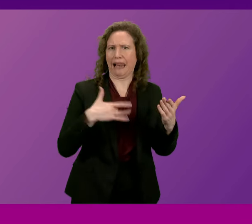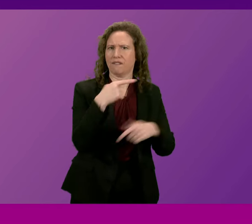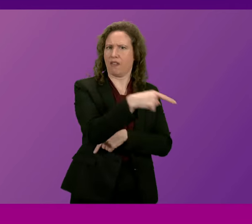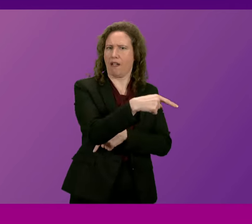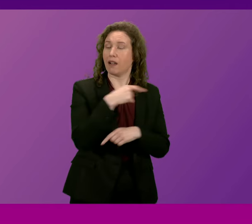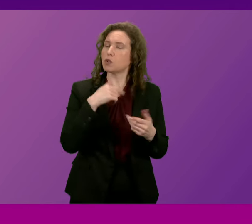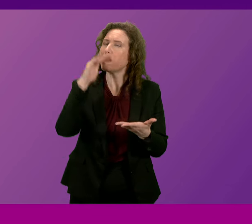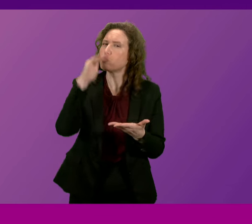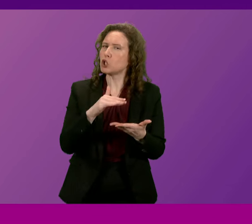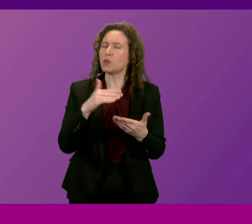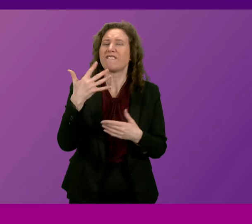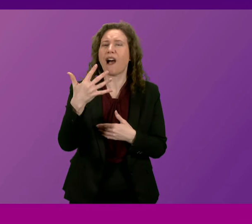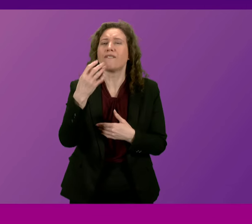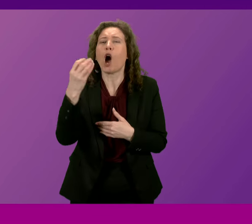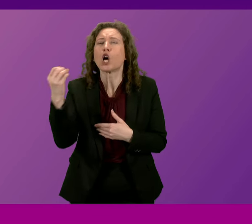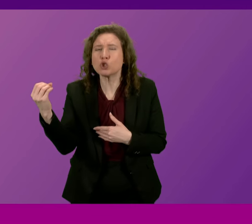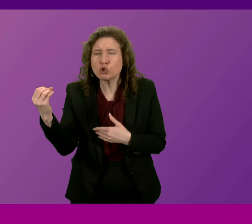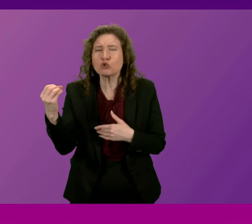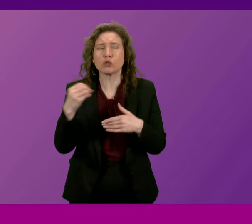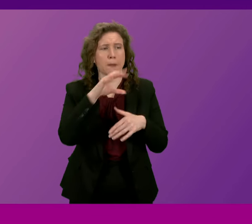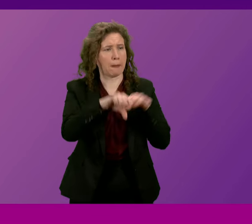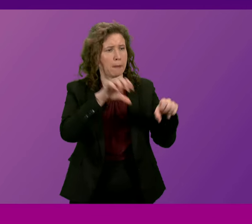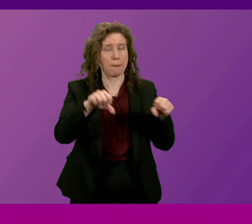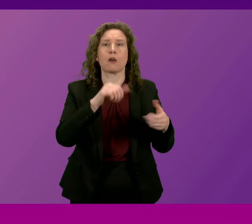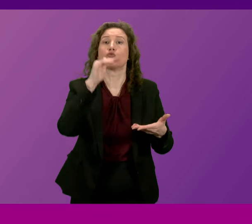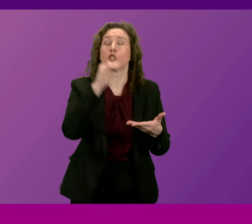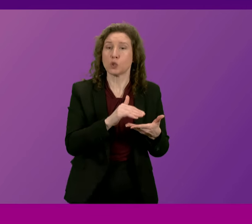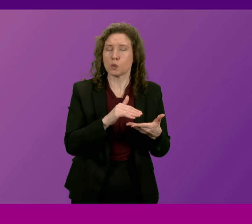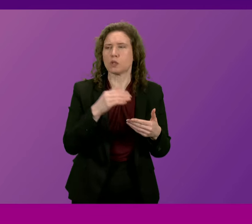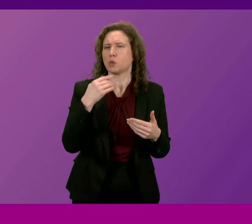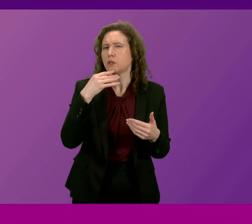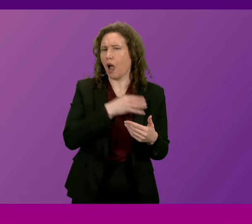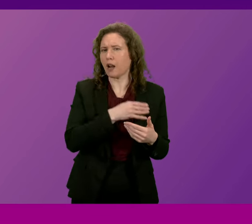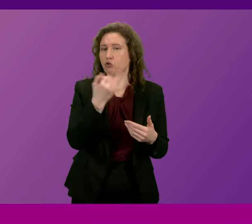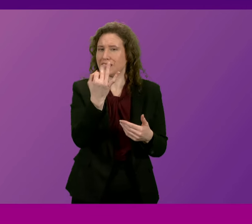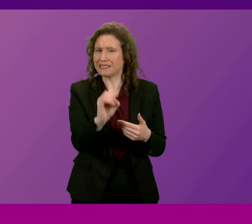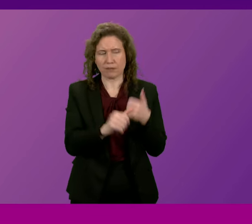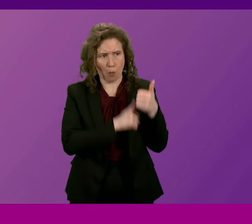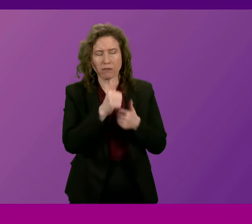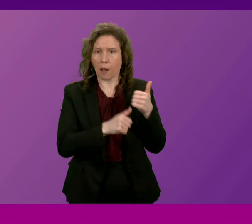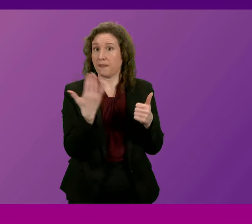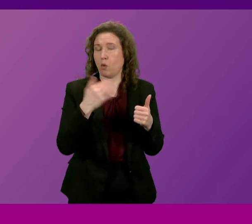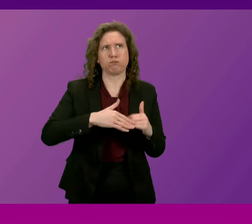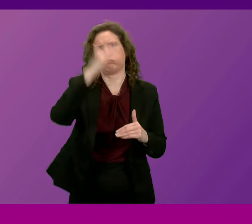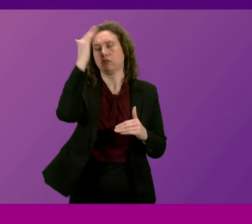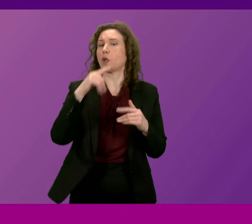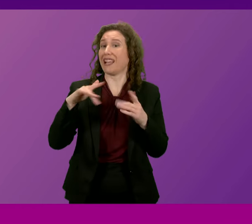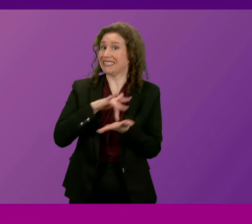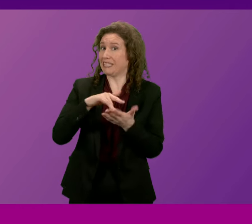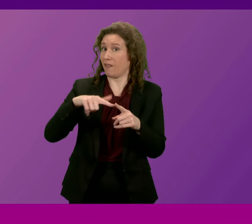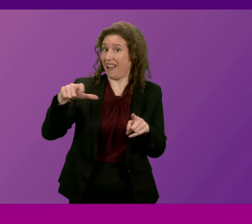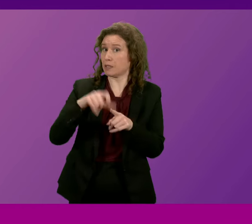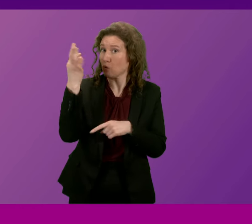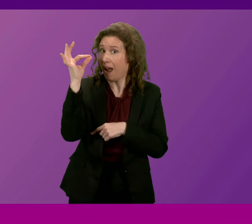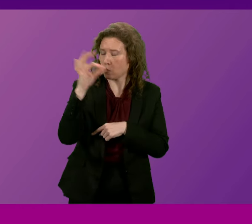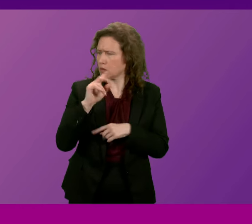500. 500! They've reduced it down to 970. And I pay tribute to the City of Edinburgh Council for